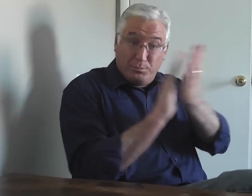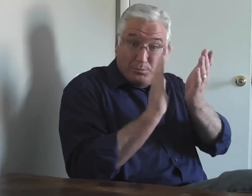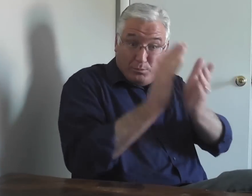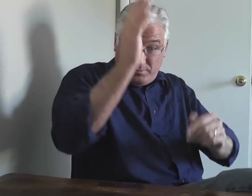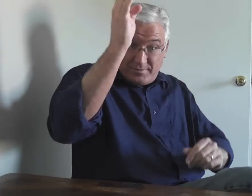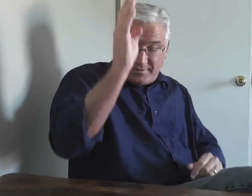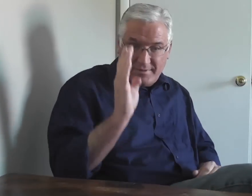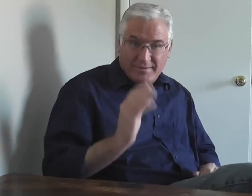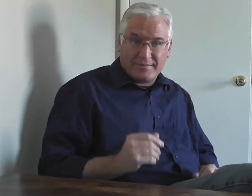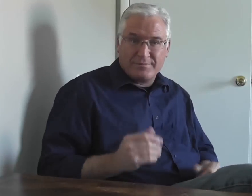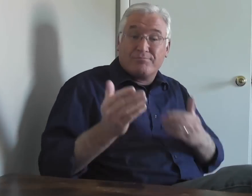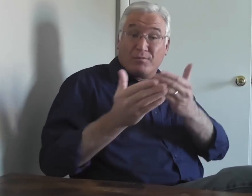Praise God.